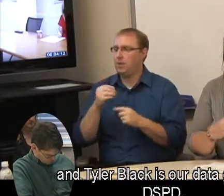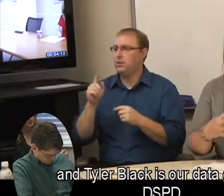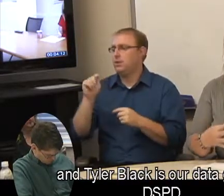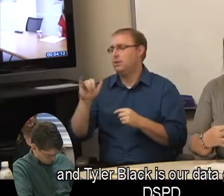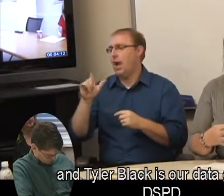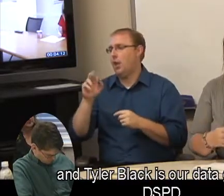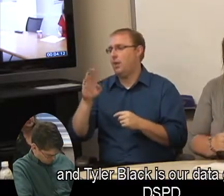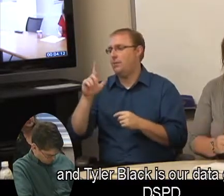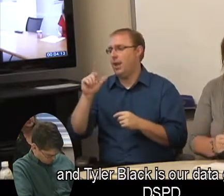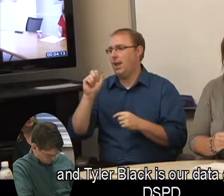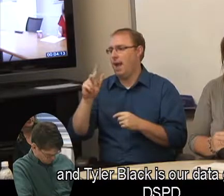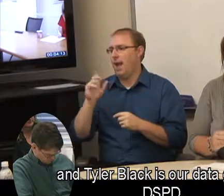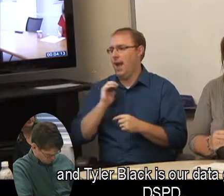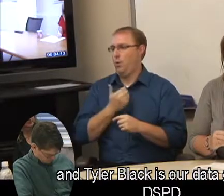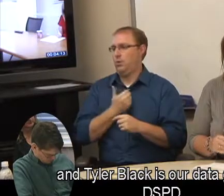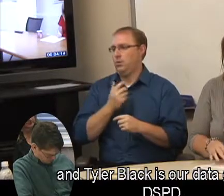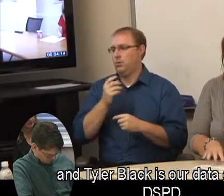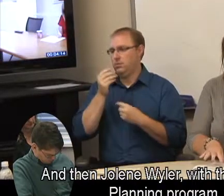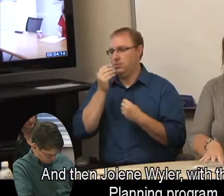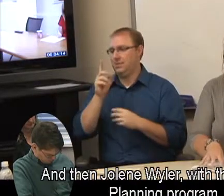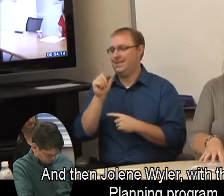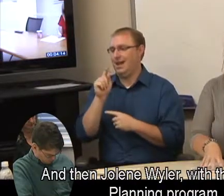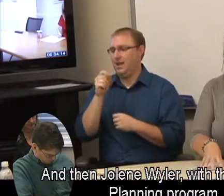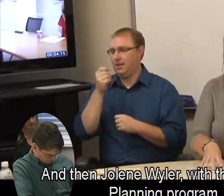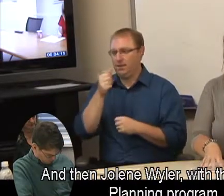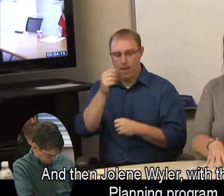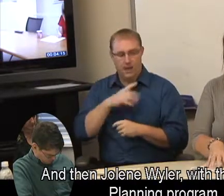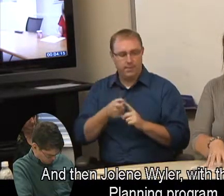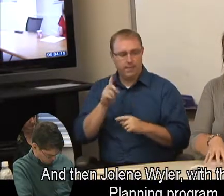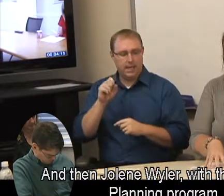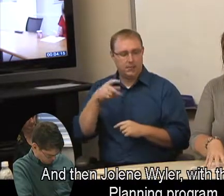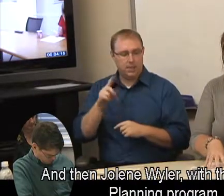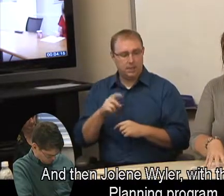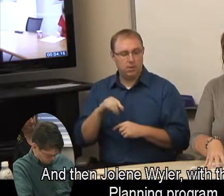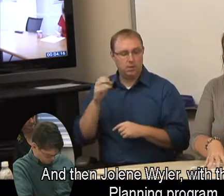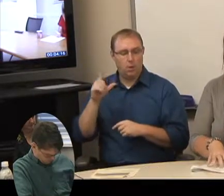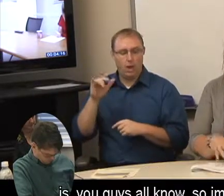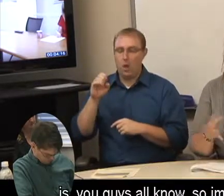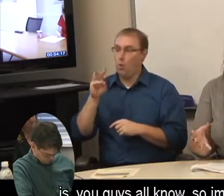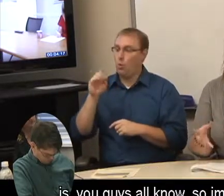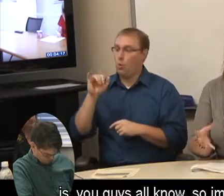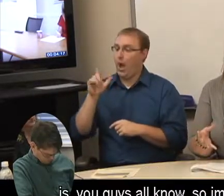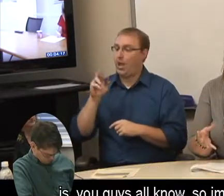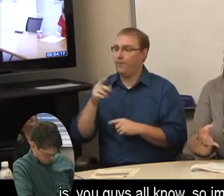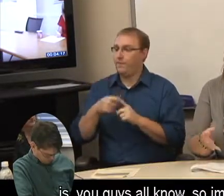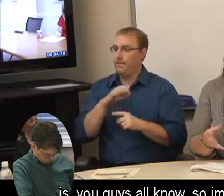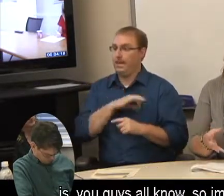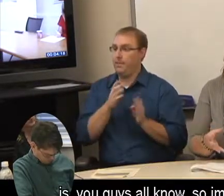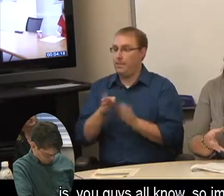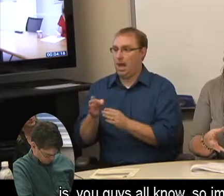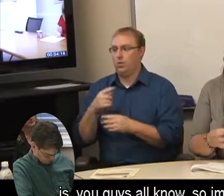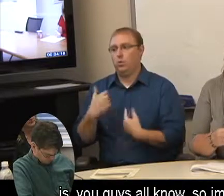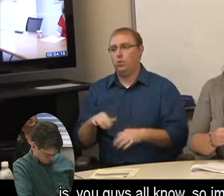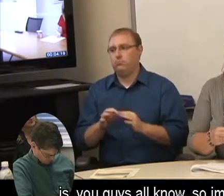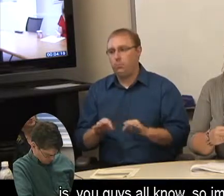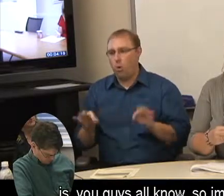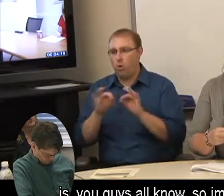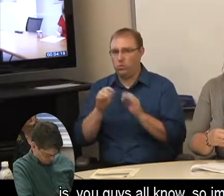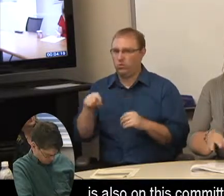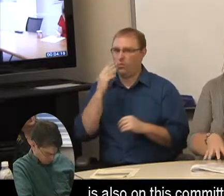Black is our data guy with DSPD. And then Jolene Weiler with the Benefits Planning Program, as you guys all know, is so important,